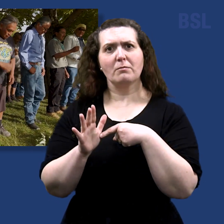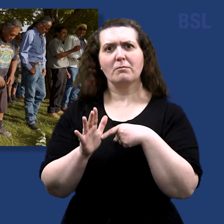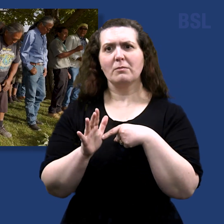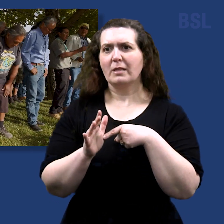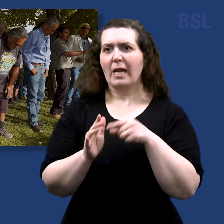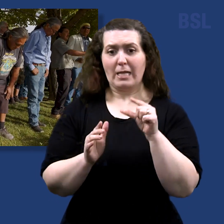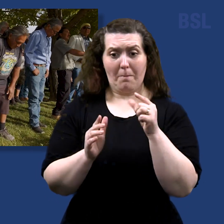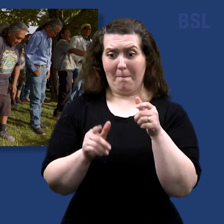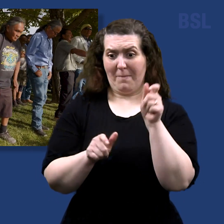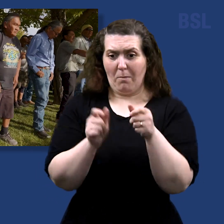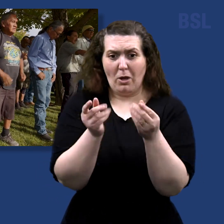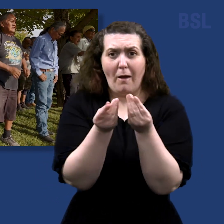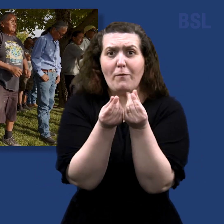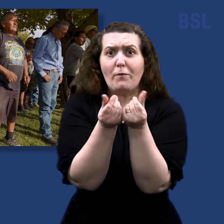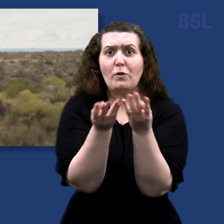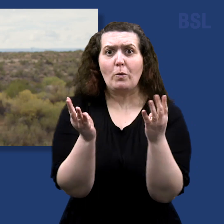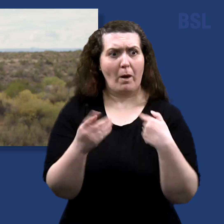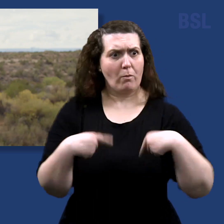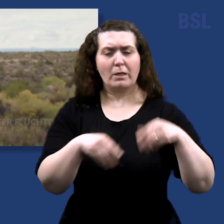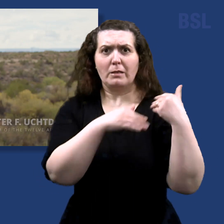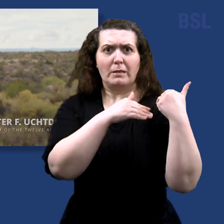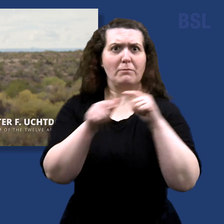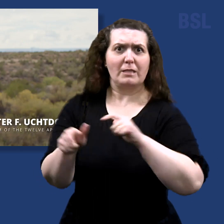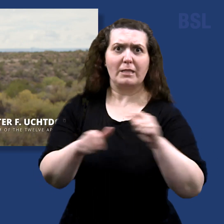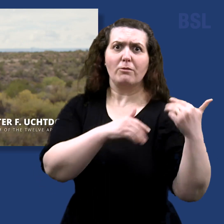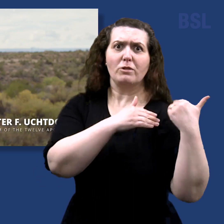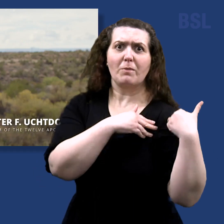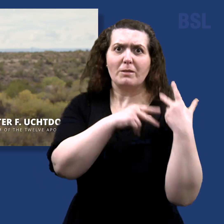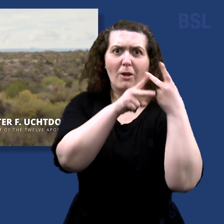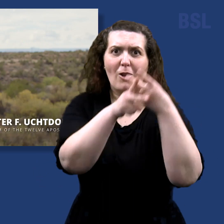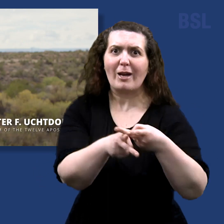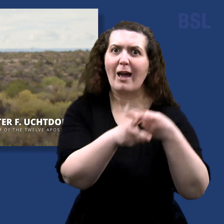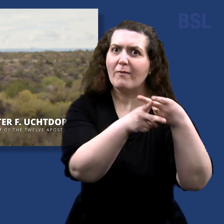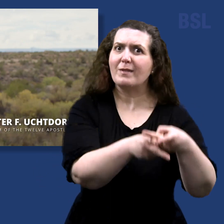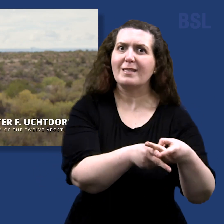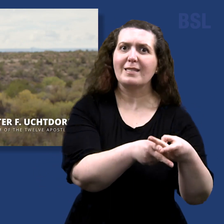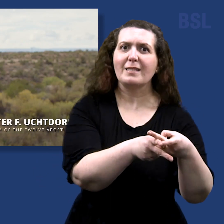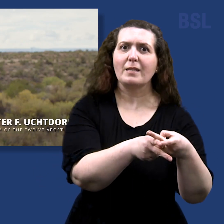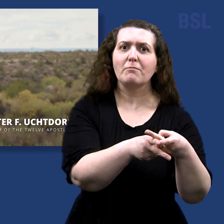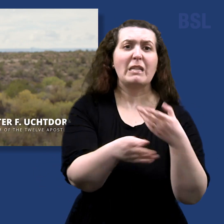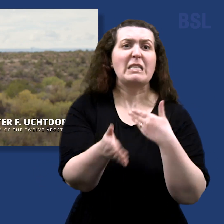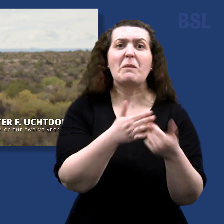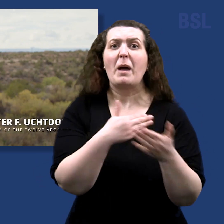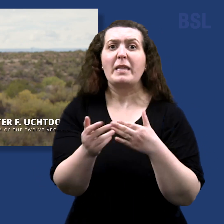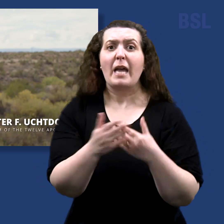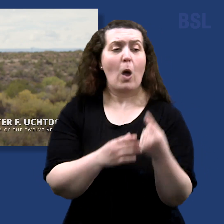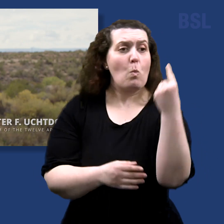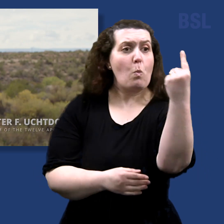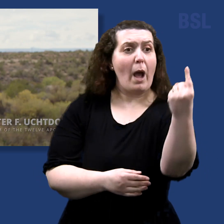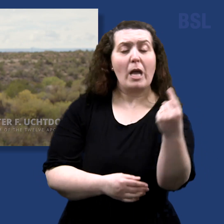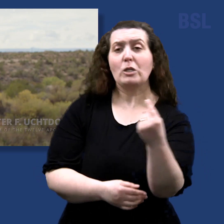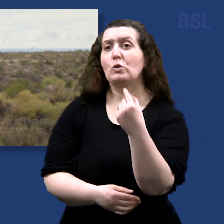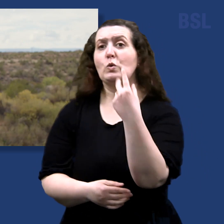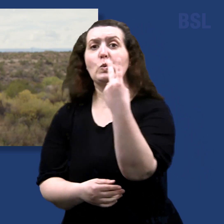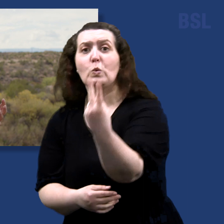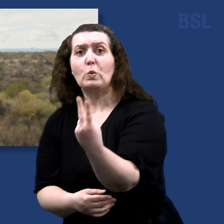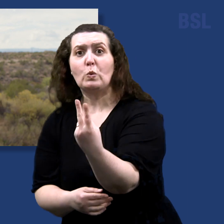are we our brother's keeper? I think we are. And it doesn't matter whether it's one or two or a thousand.